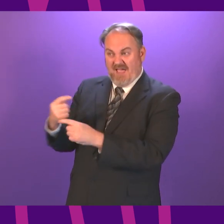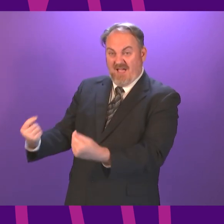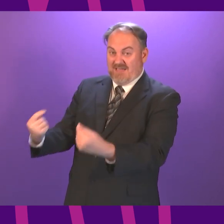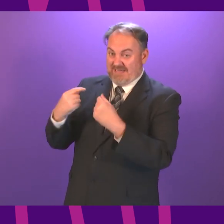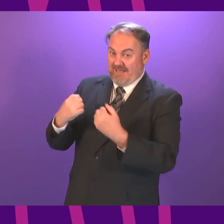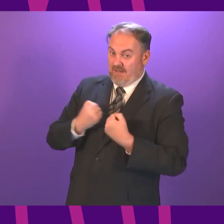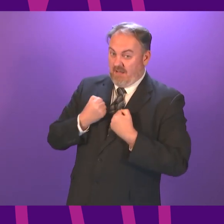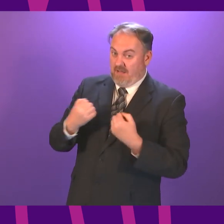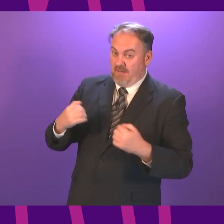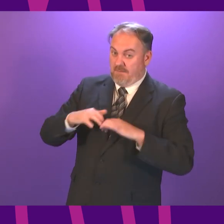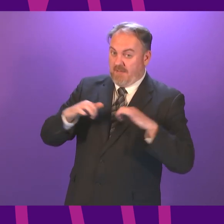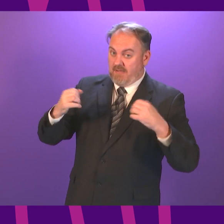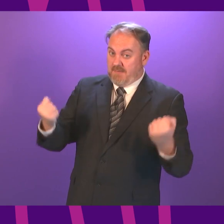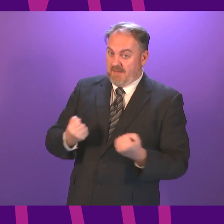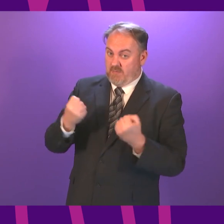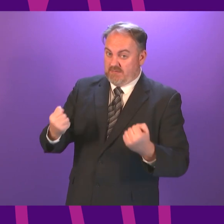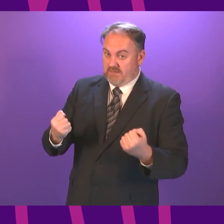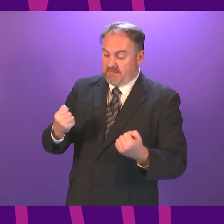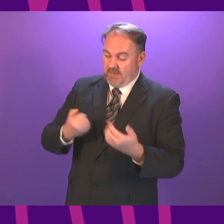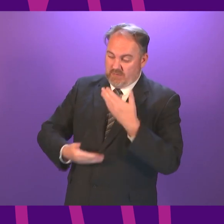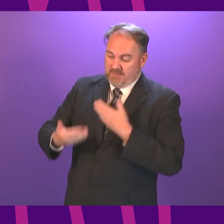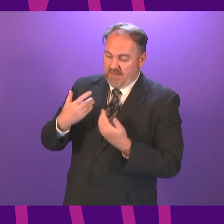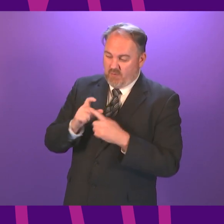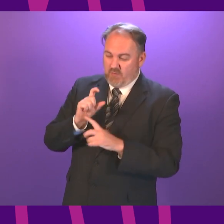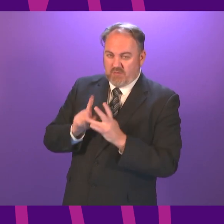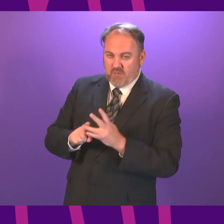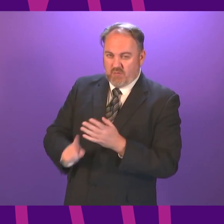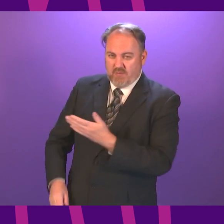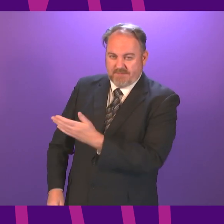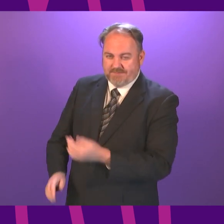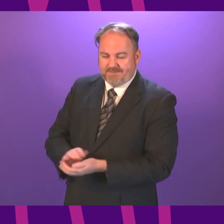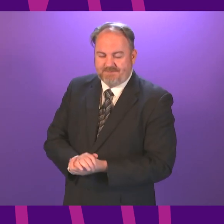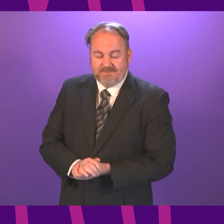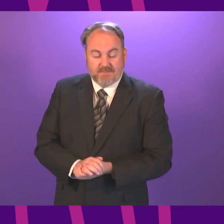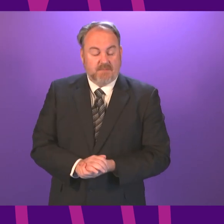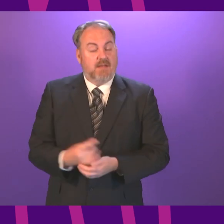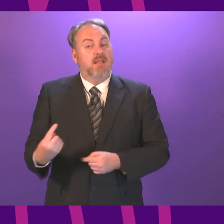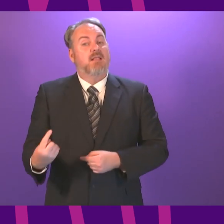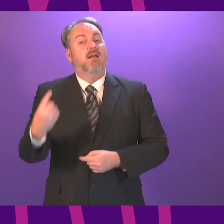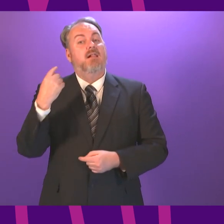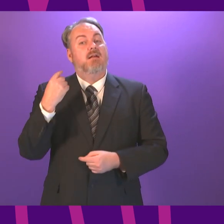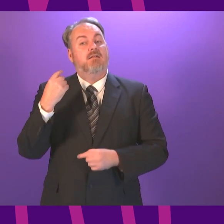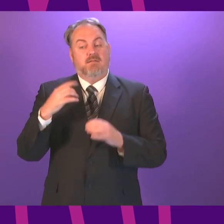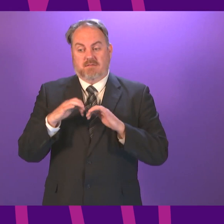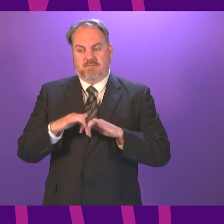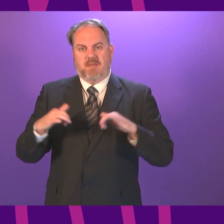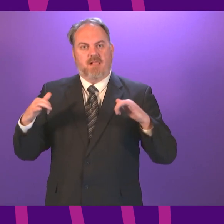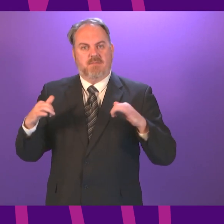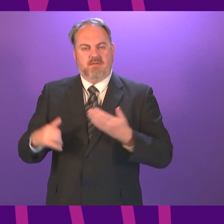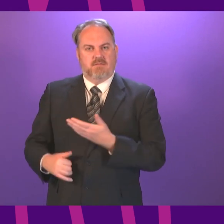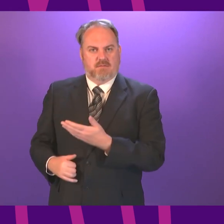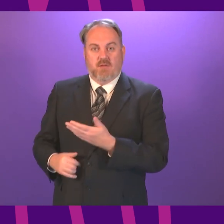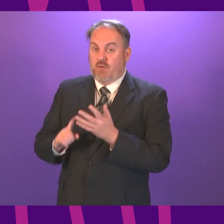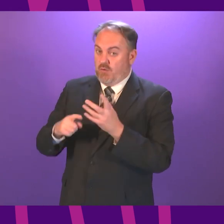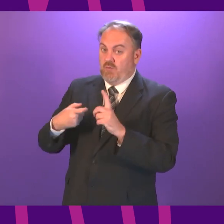Parliament's powers First Minister Well, we have already seen in the last Parliament the variety of ways in